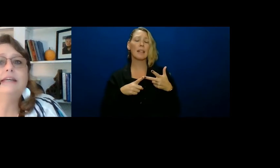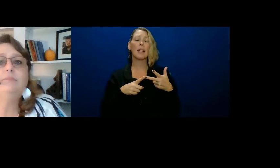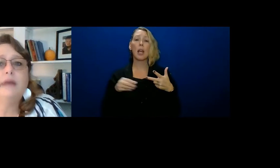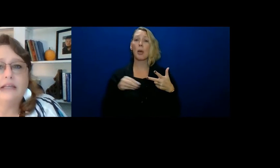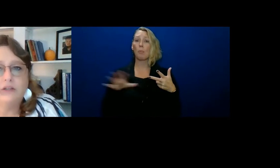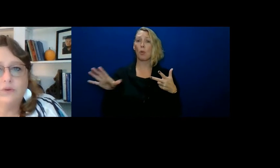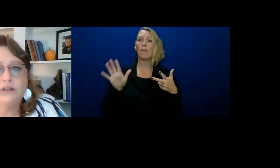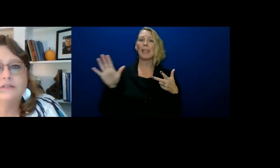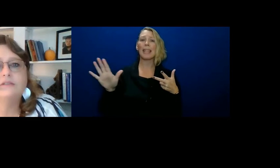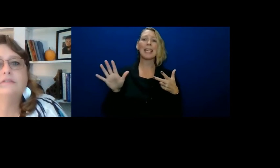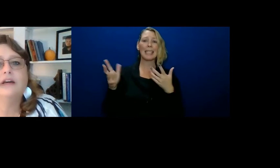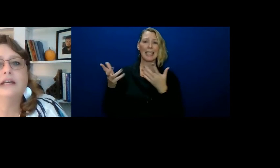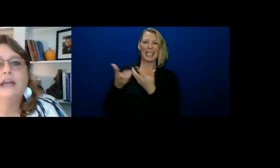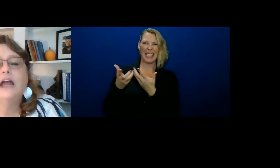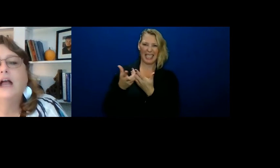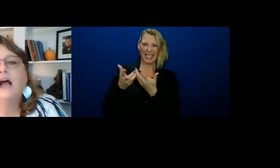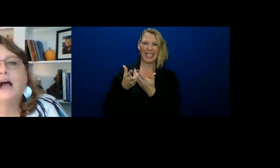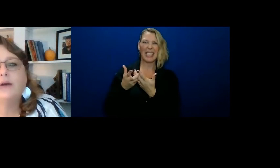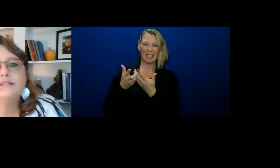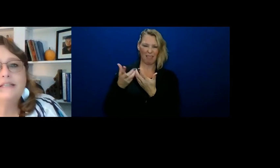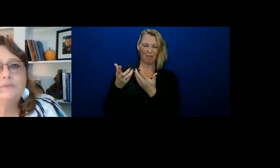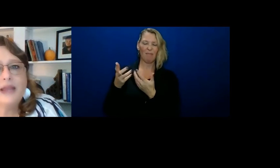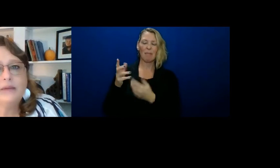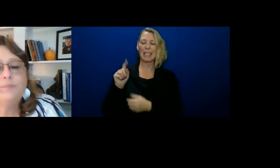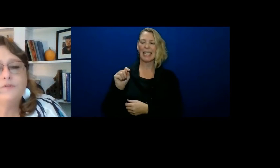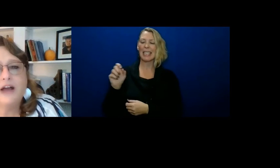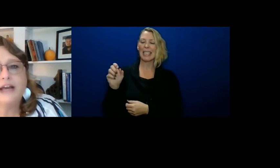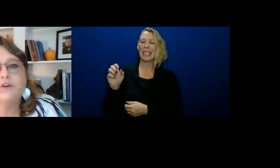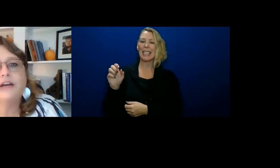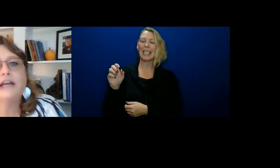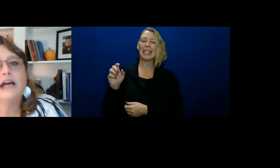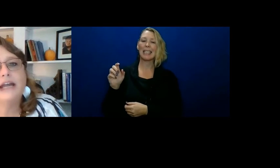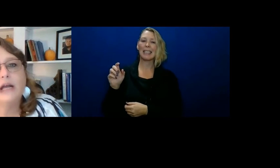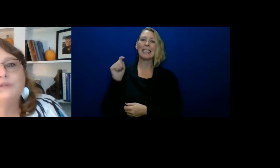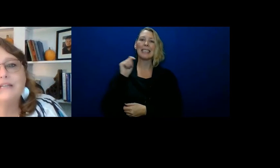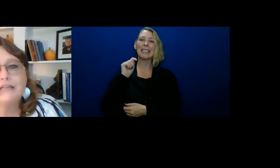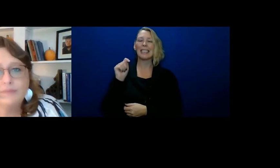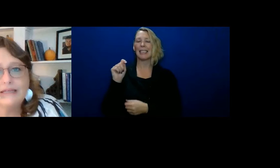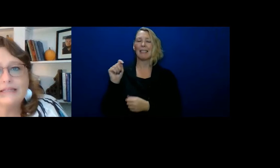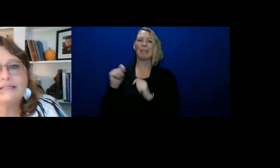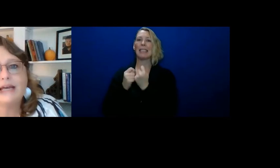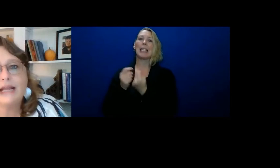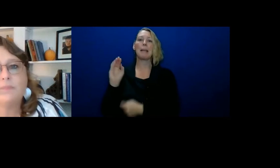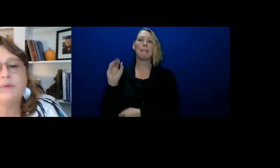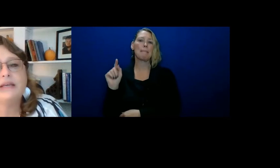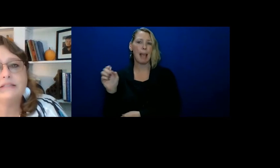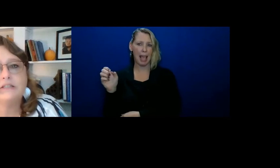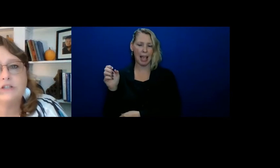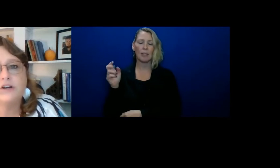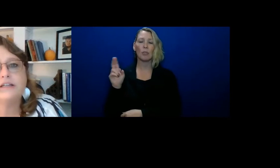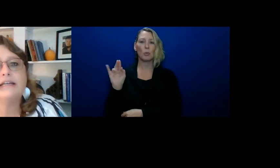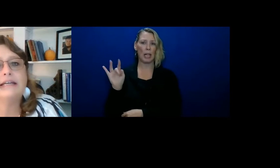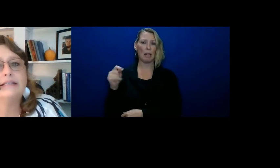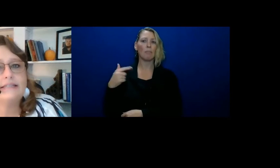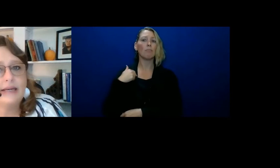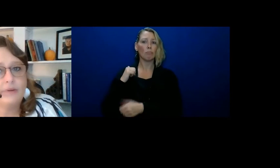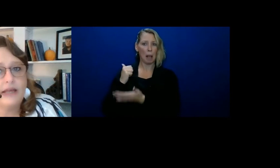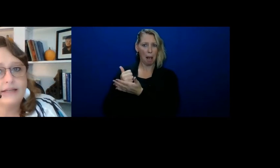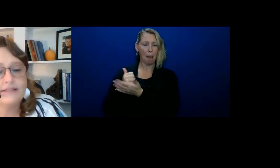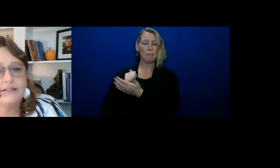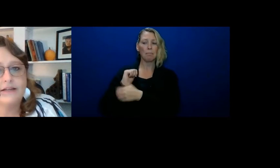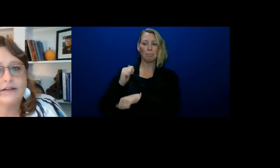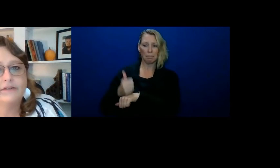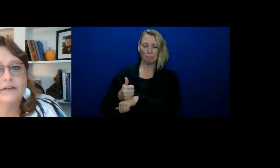his teammate unit, right? I was his paid provider and I helped him get set up and get started and get